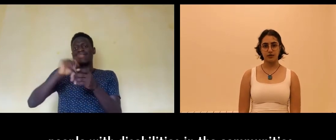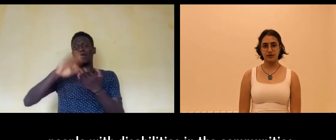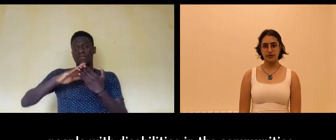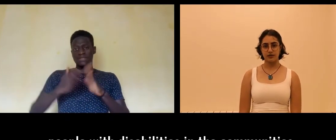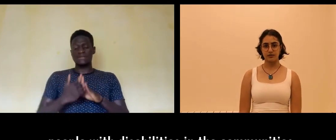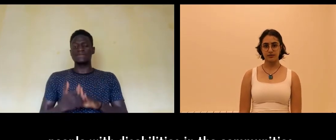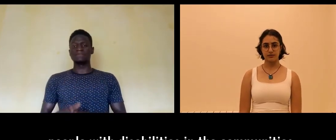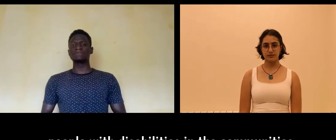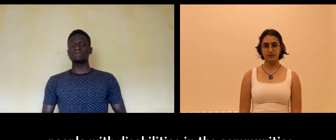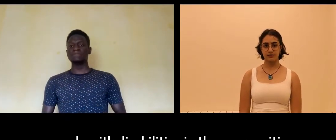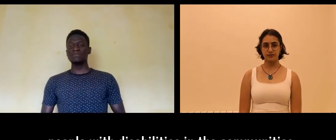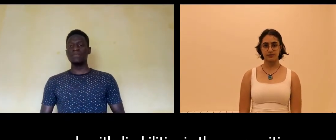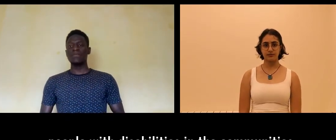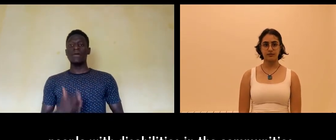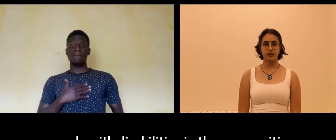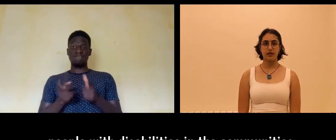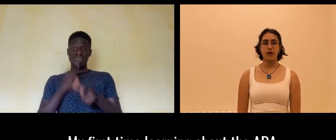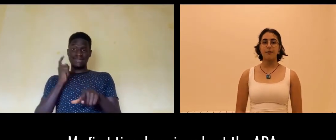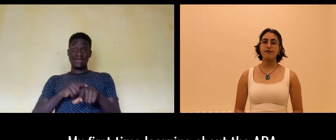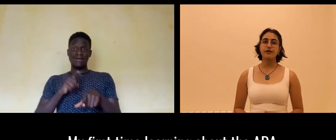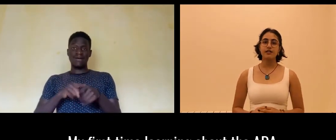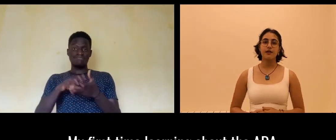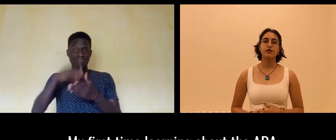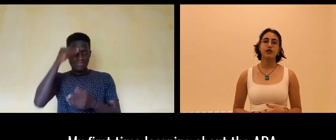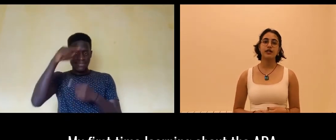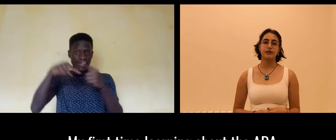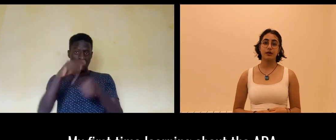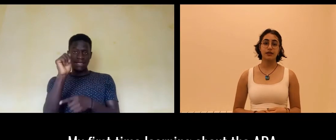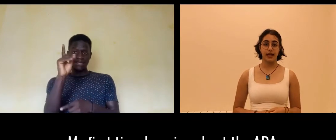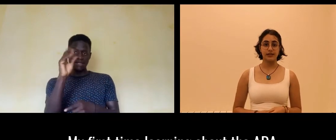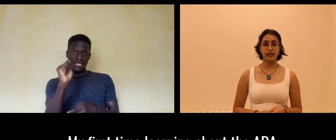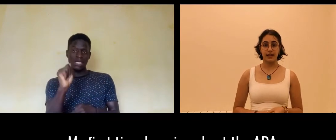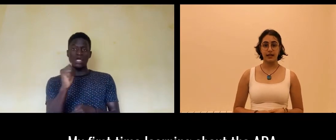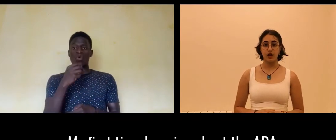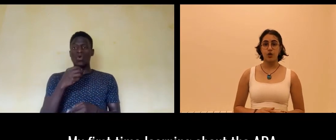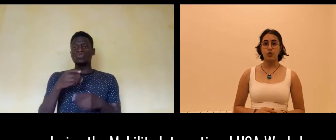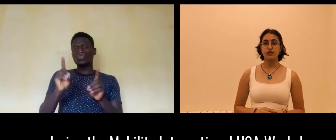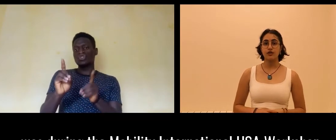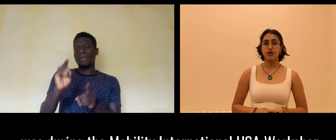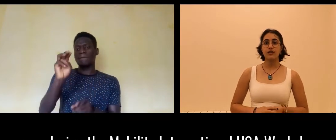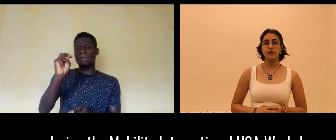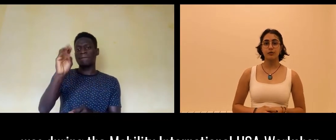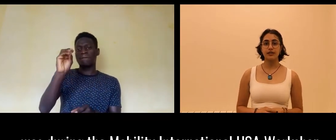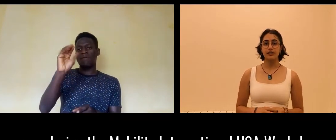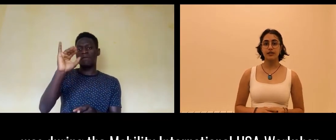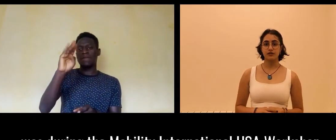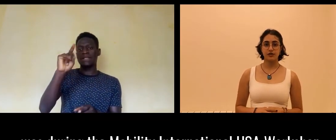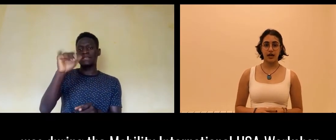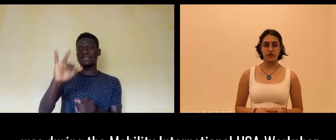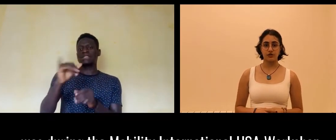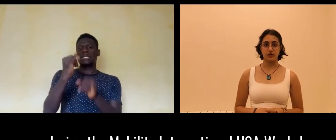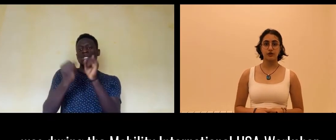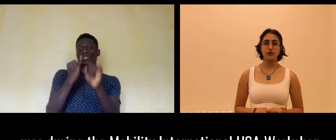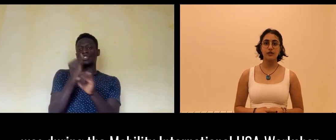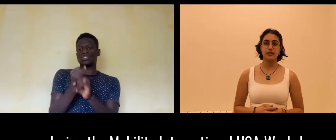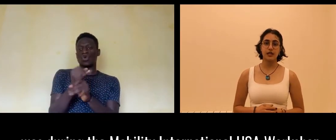disabilities in the communities. My first time learning about the ADA was during the Mobility